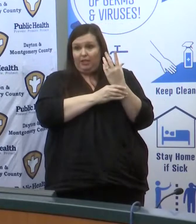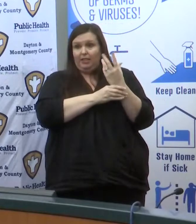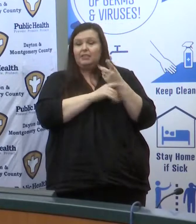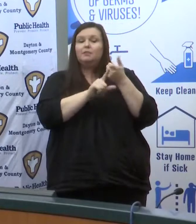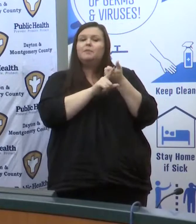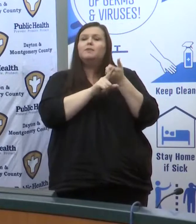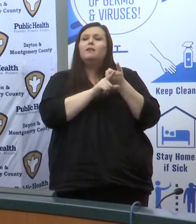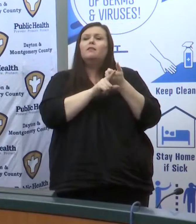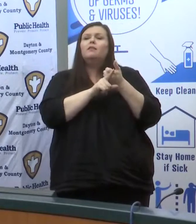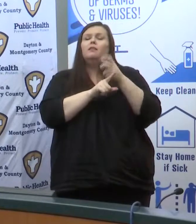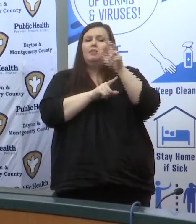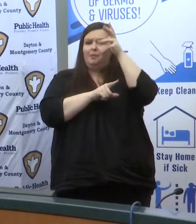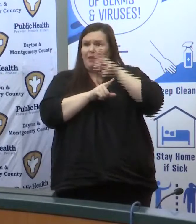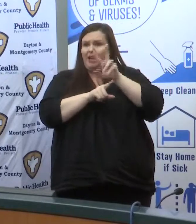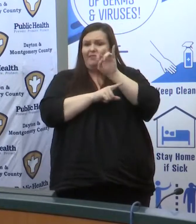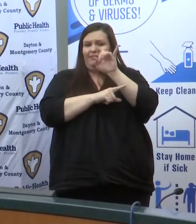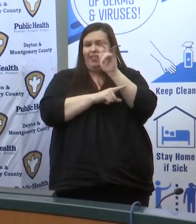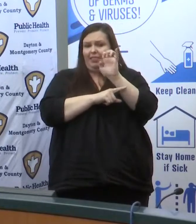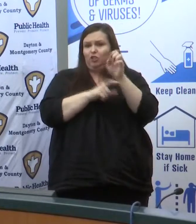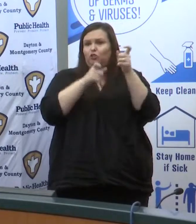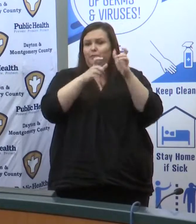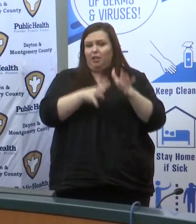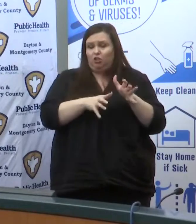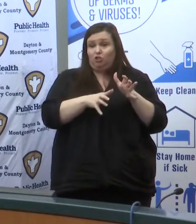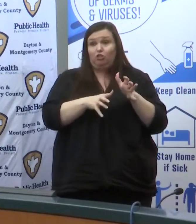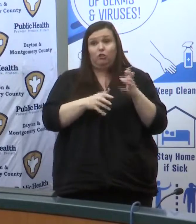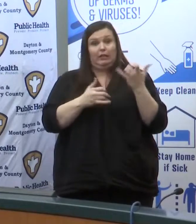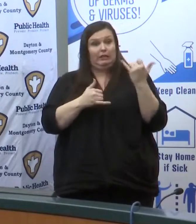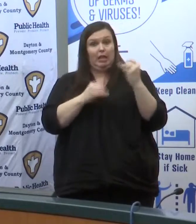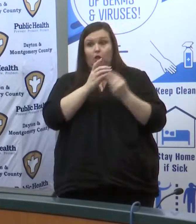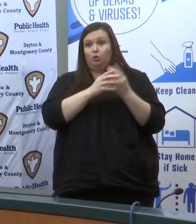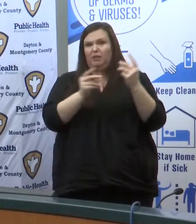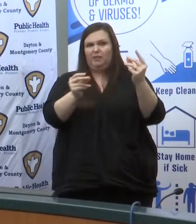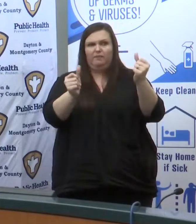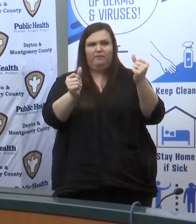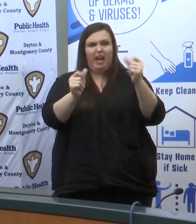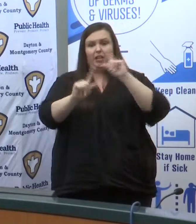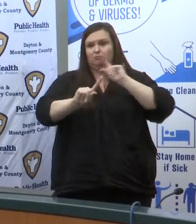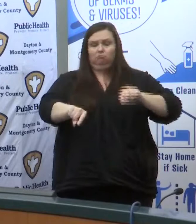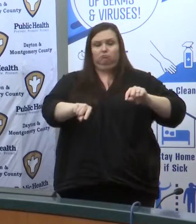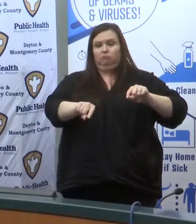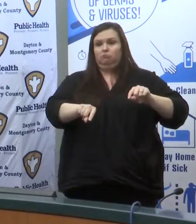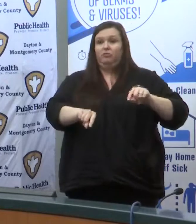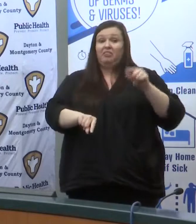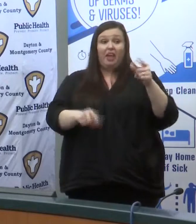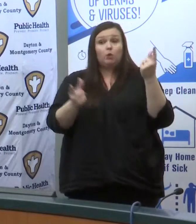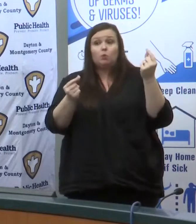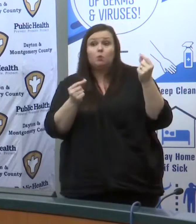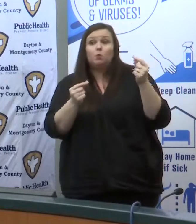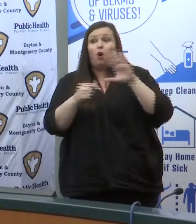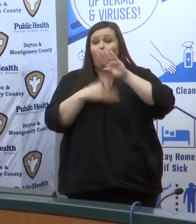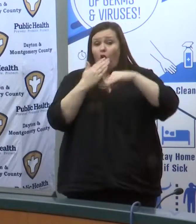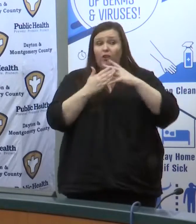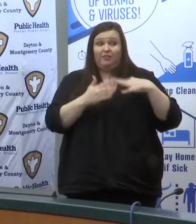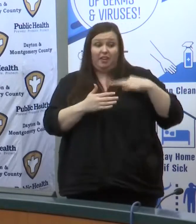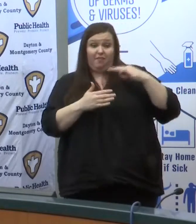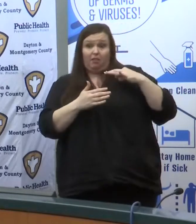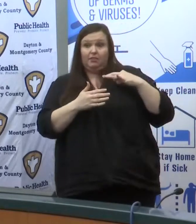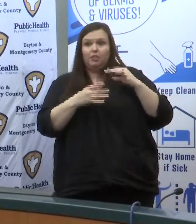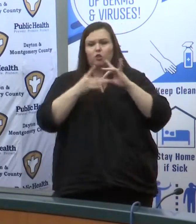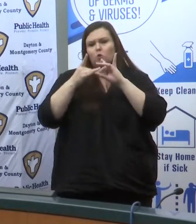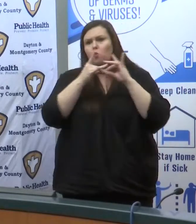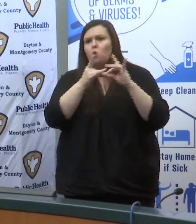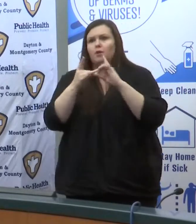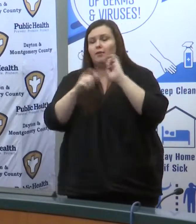manager Yellow Springs really came together very quickly and they have coordinated their volunteers for meal